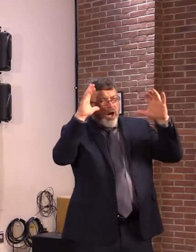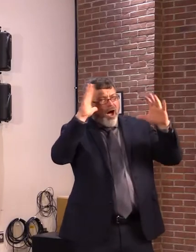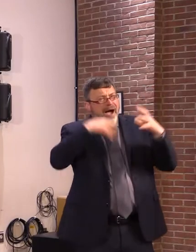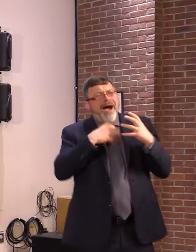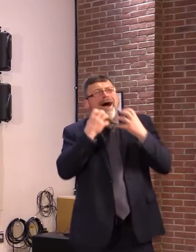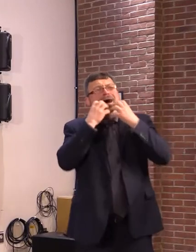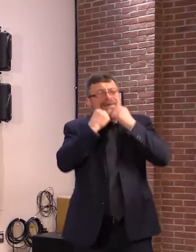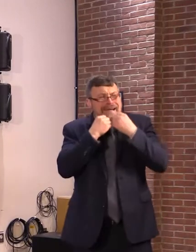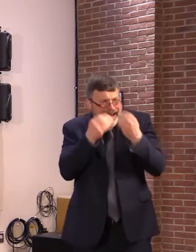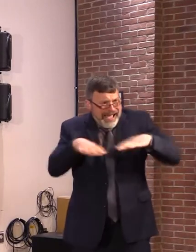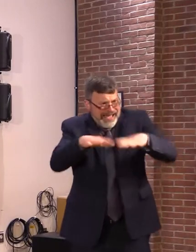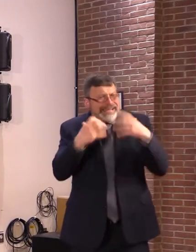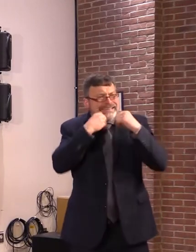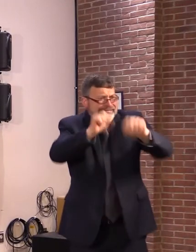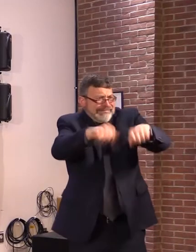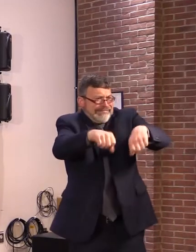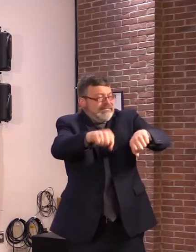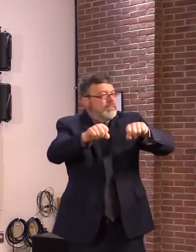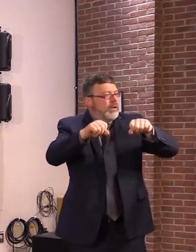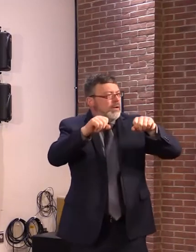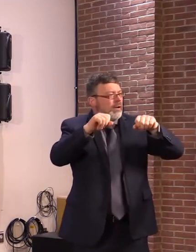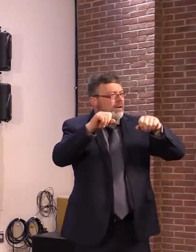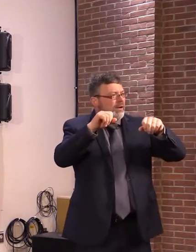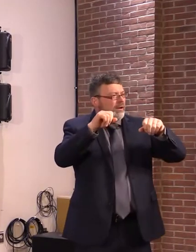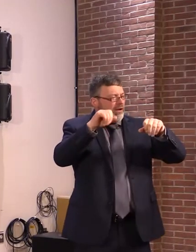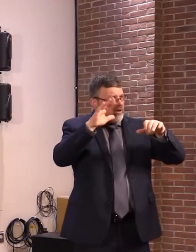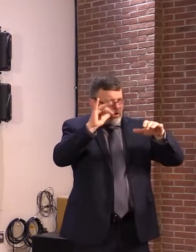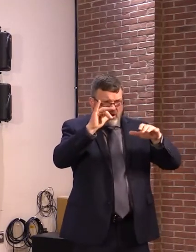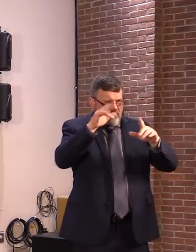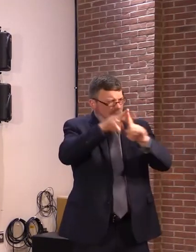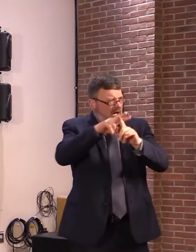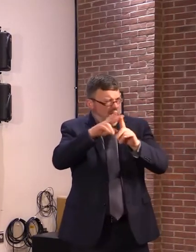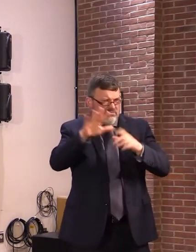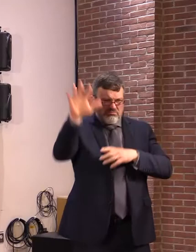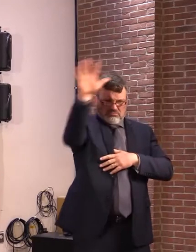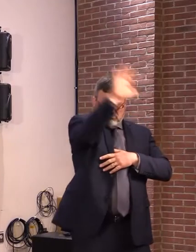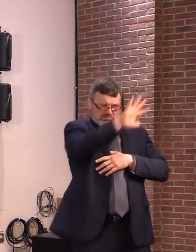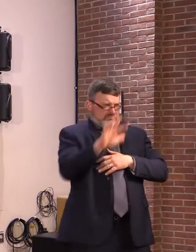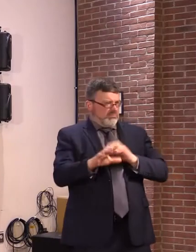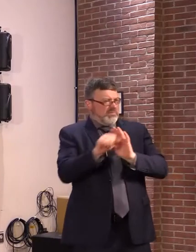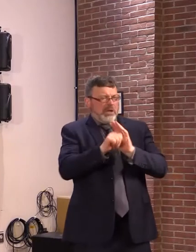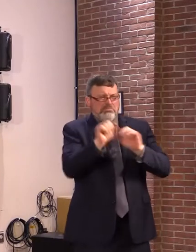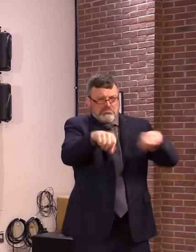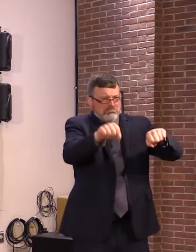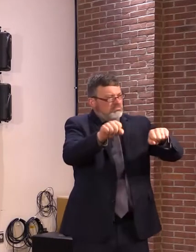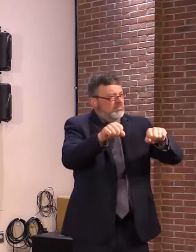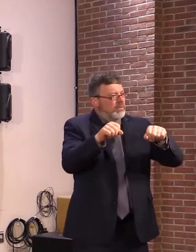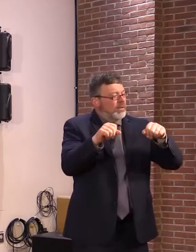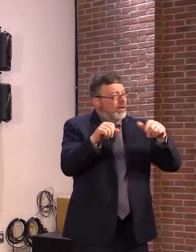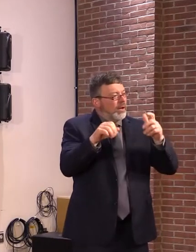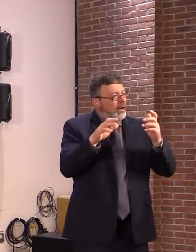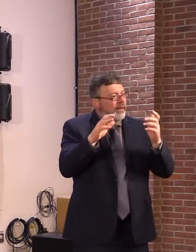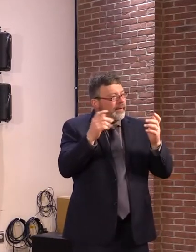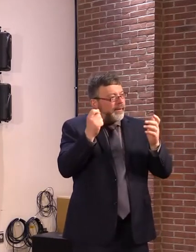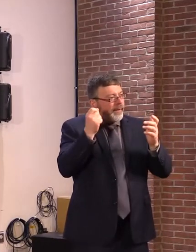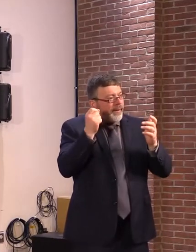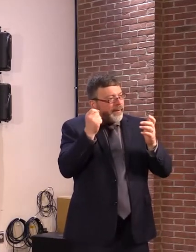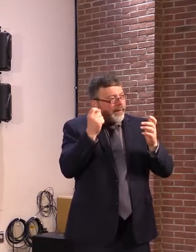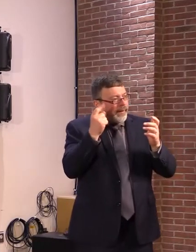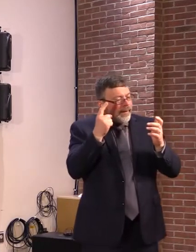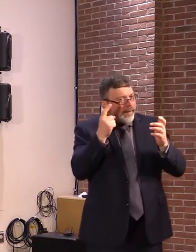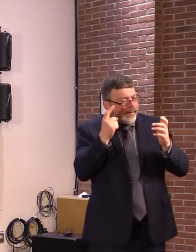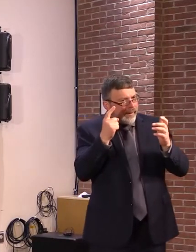well. The problem here is that this is not an equal compromise. You cannot go ahead and cut off areas for development without